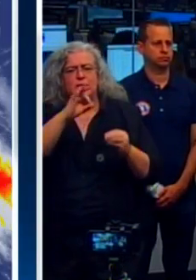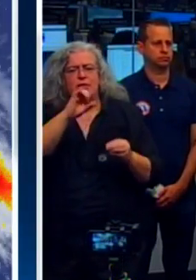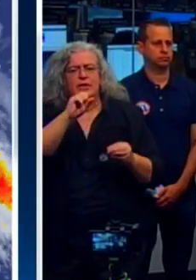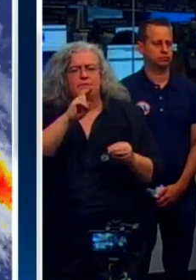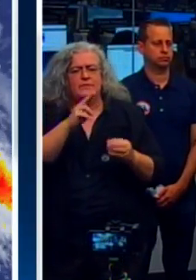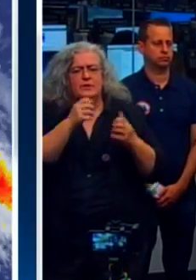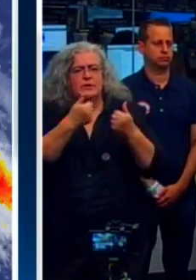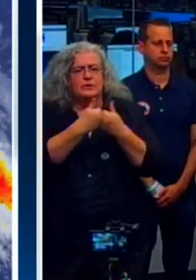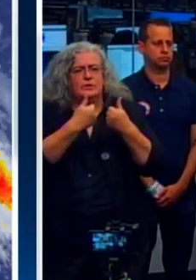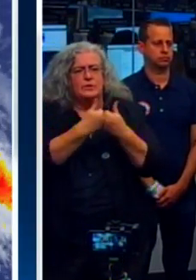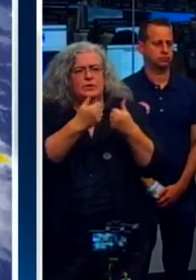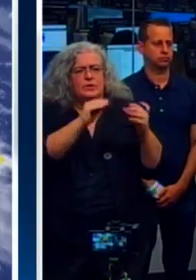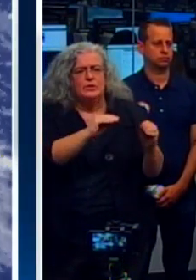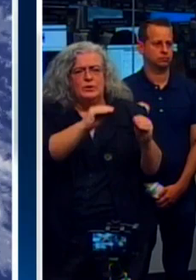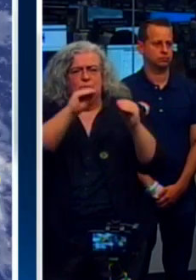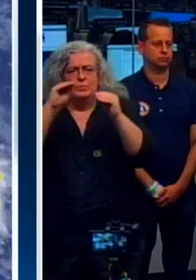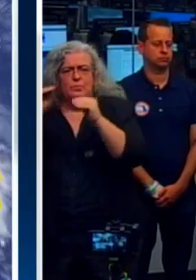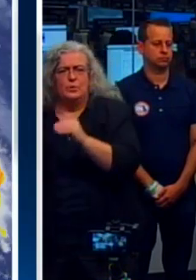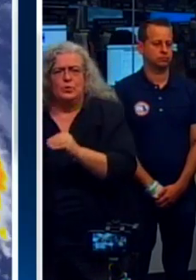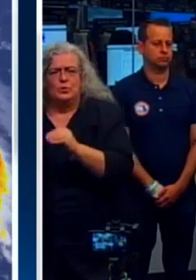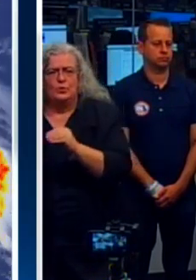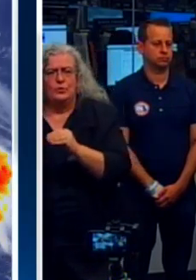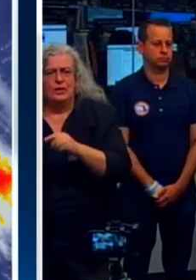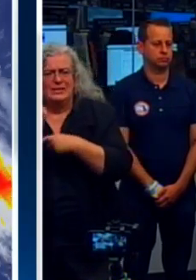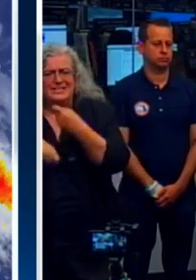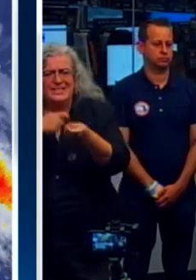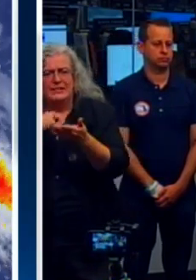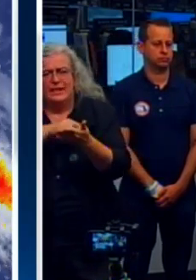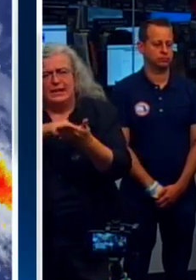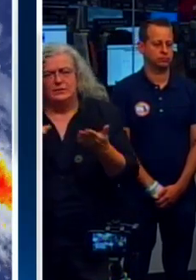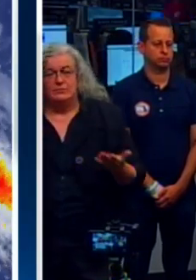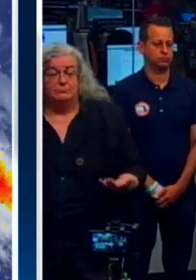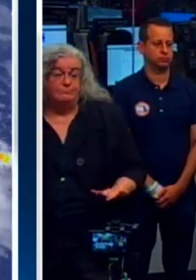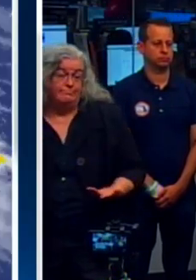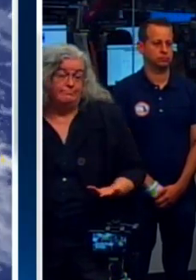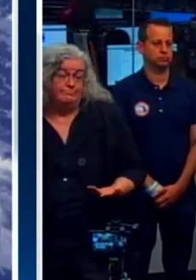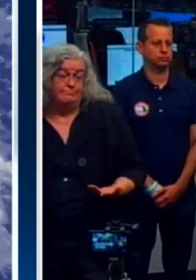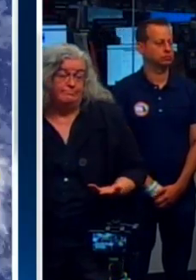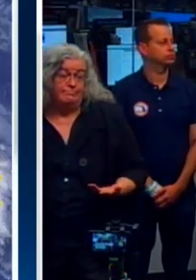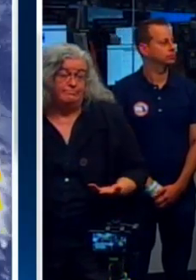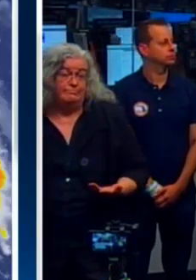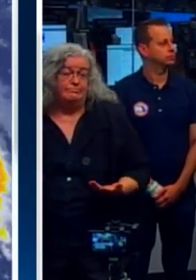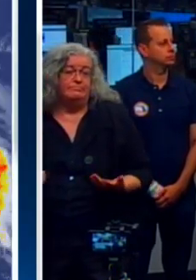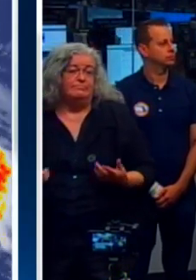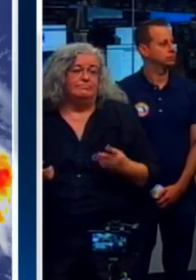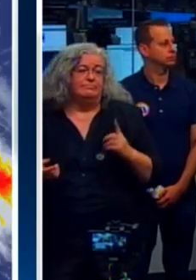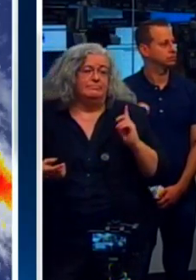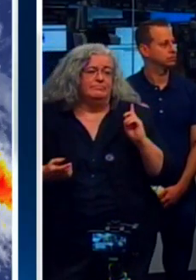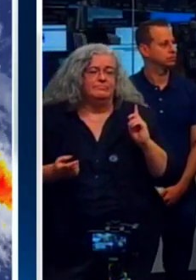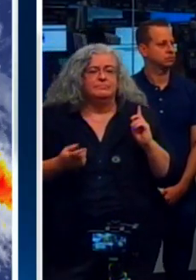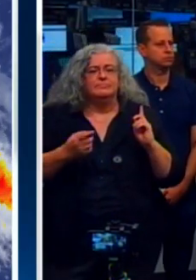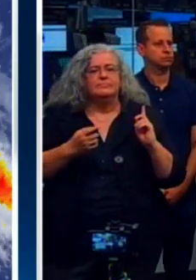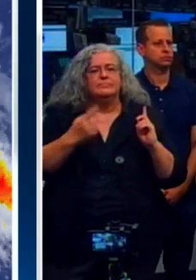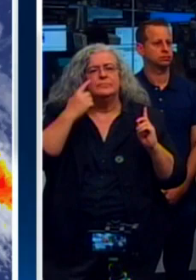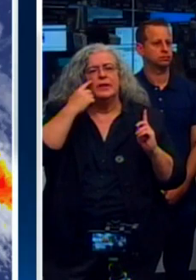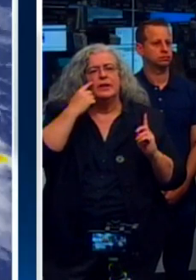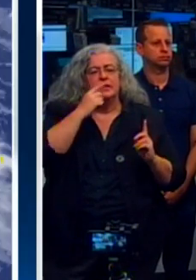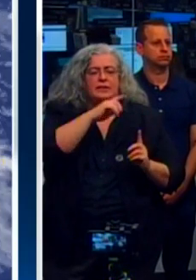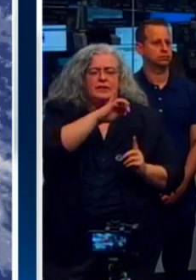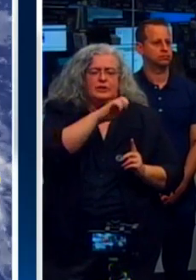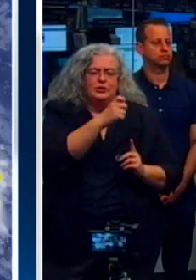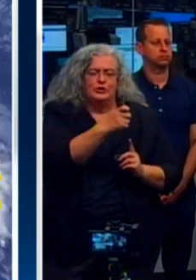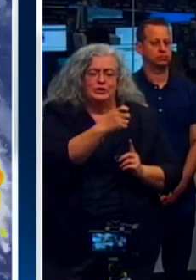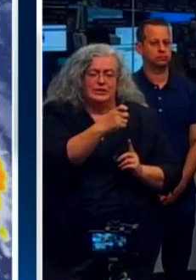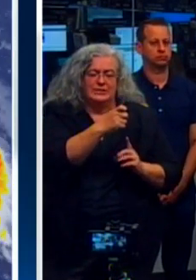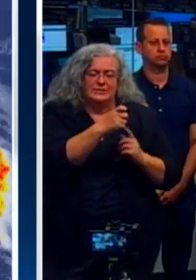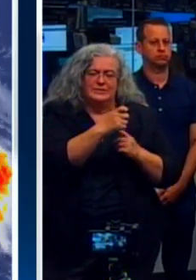rather than cancel it all outright? Well, I think at the end of the day, you know, Jacksonville wrestled with whether